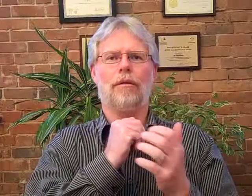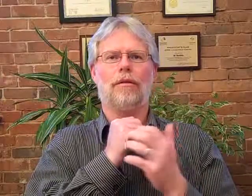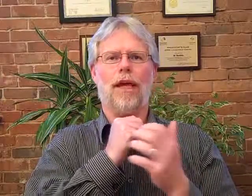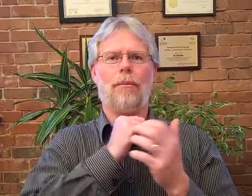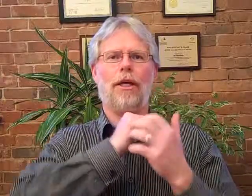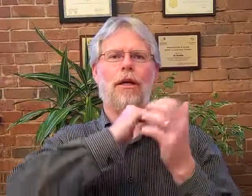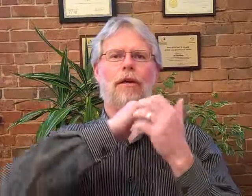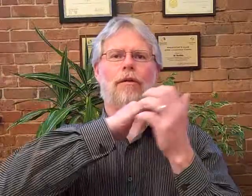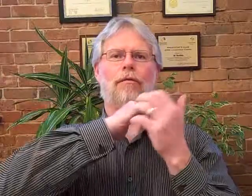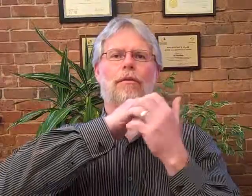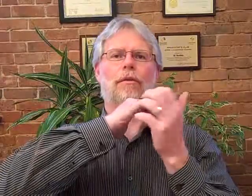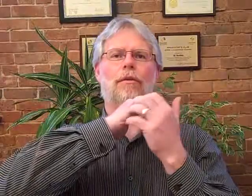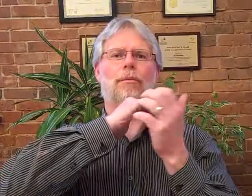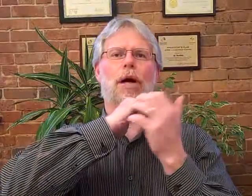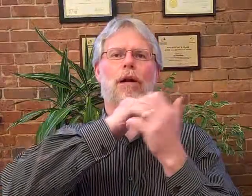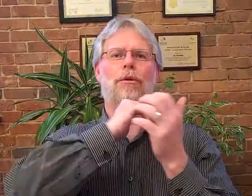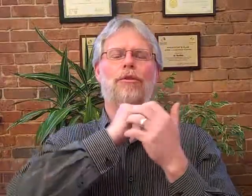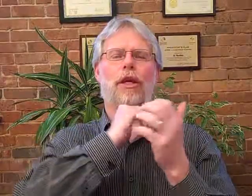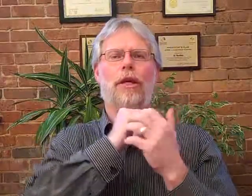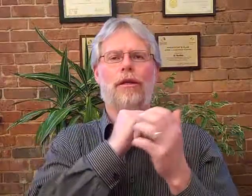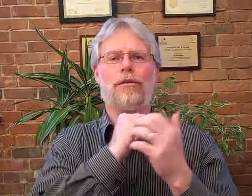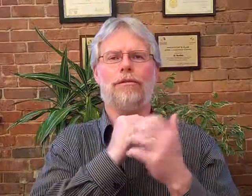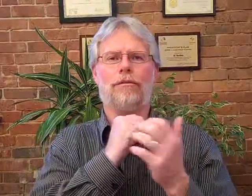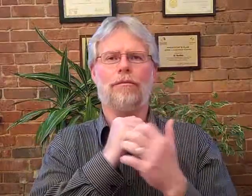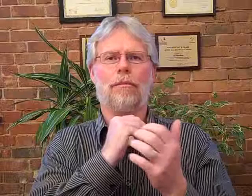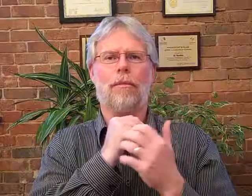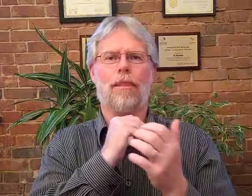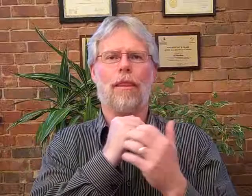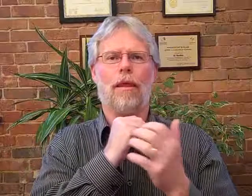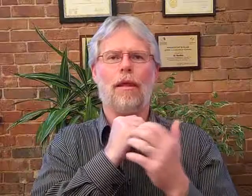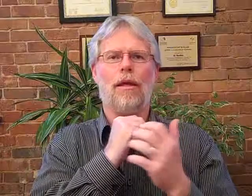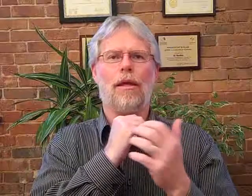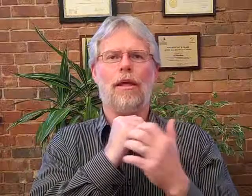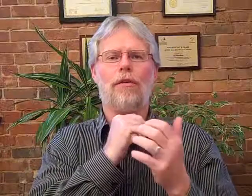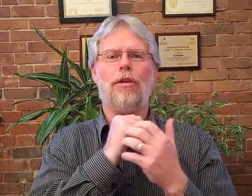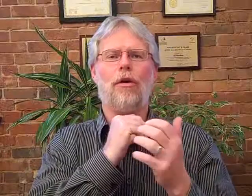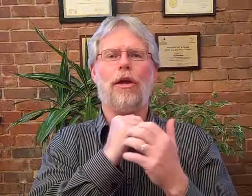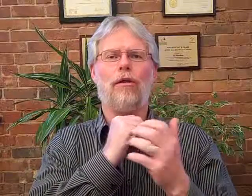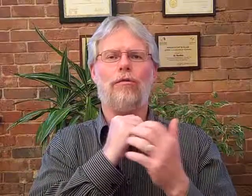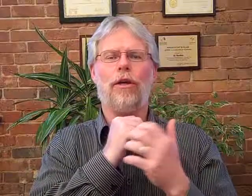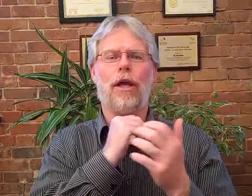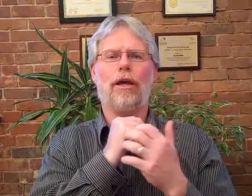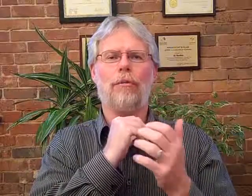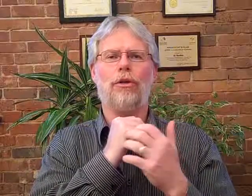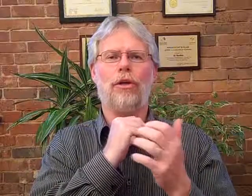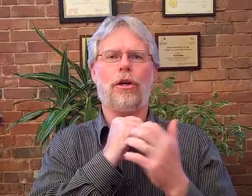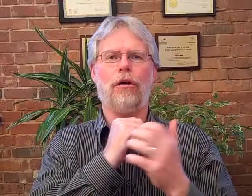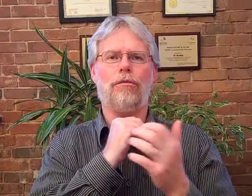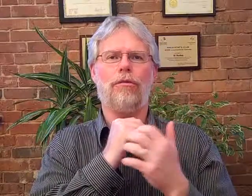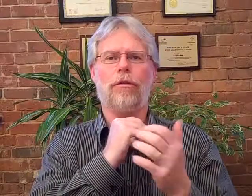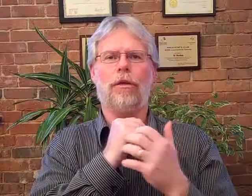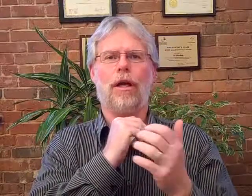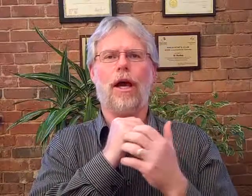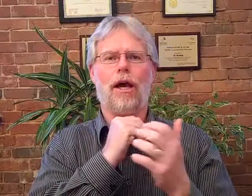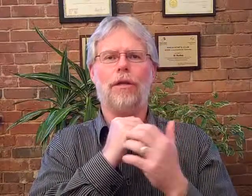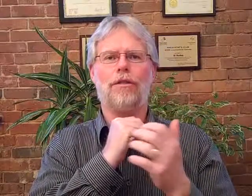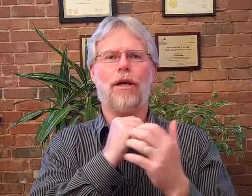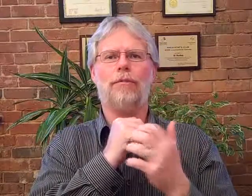tapping on the bottom of your hand even though i don't feel like i'm good enough i accept